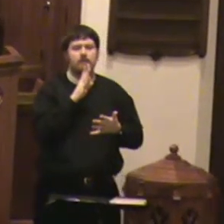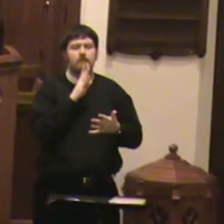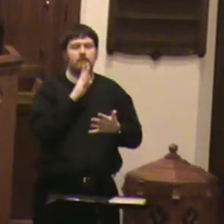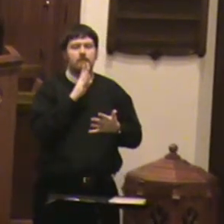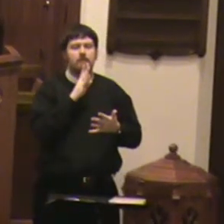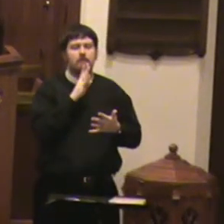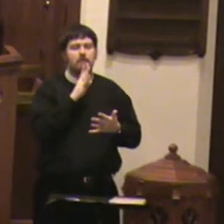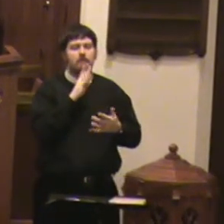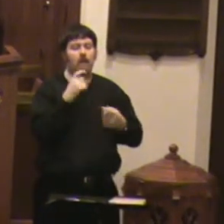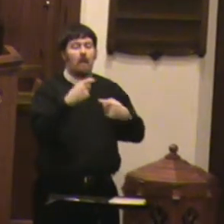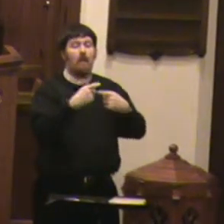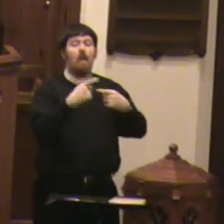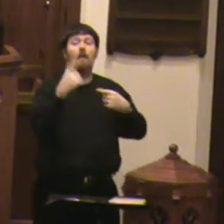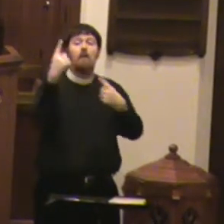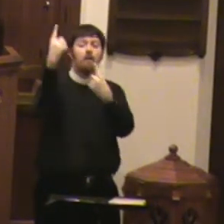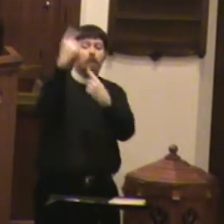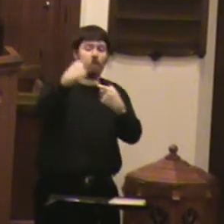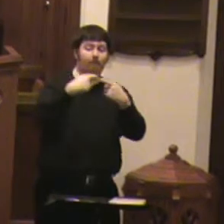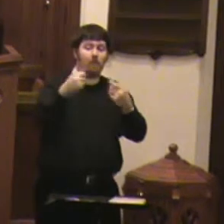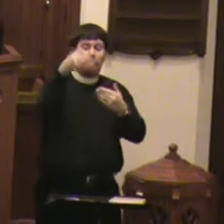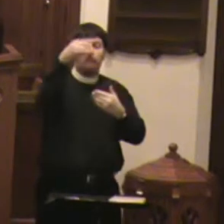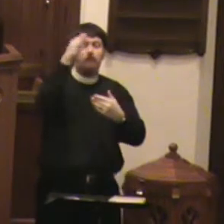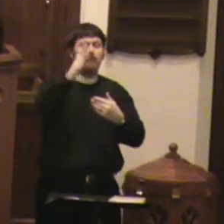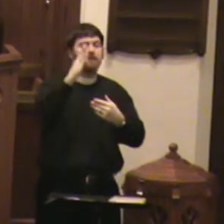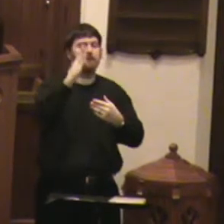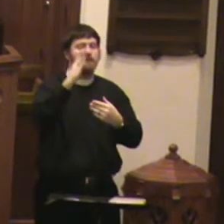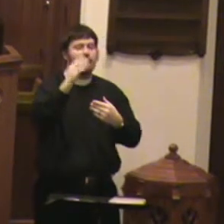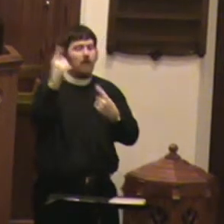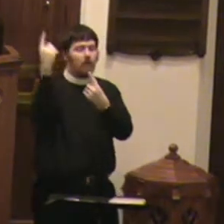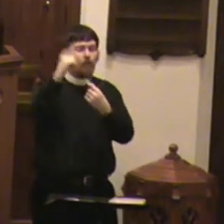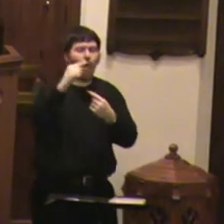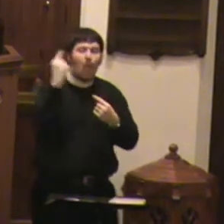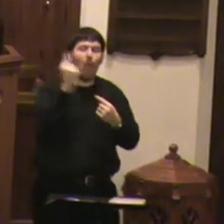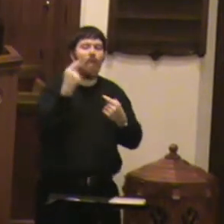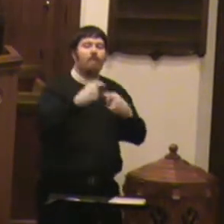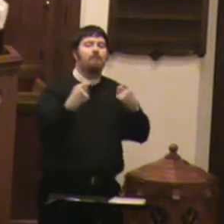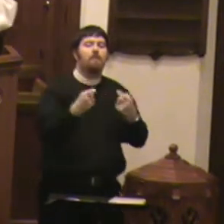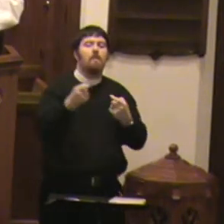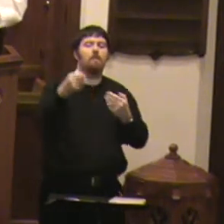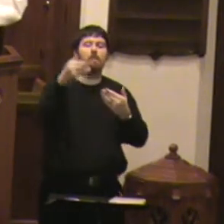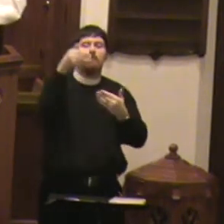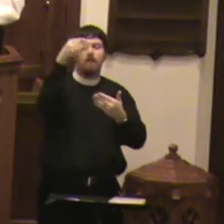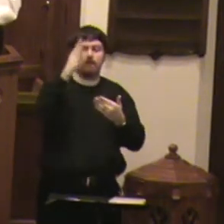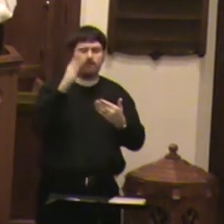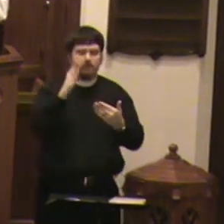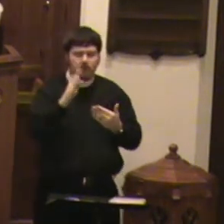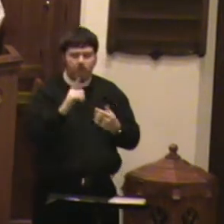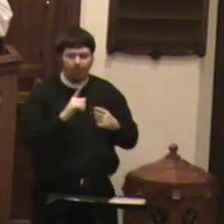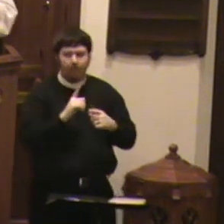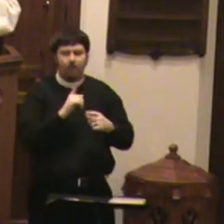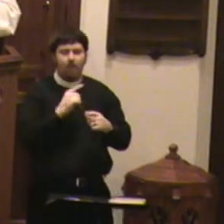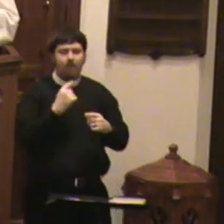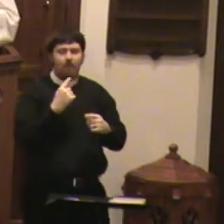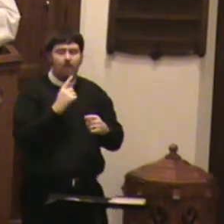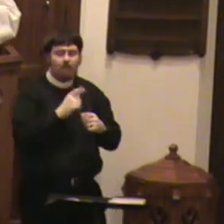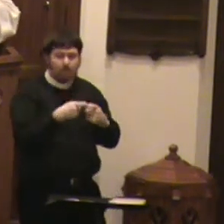comes from God. And it comes only from God. It comes from the reality that God loves us